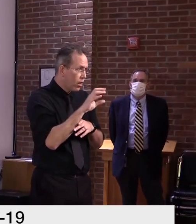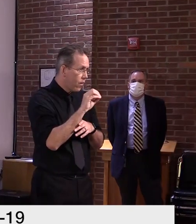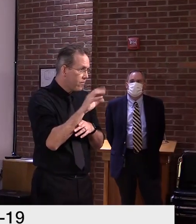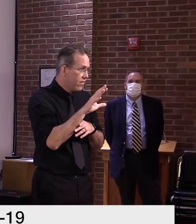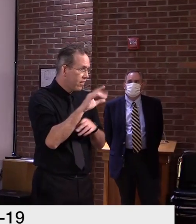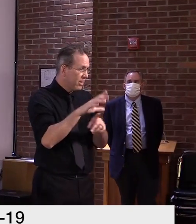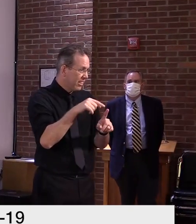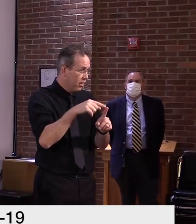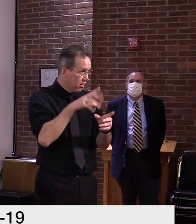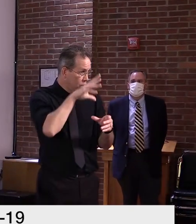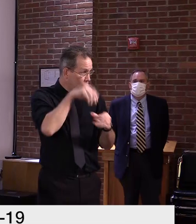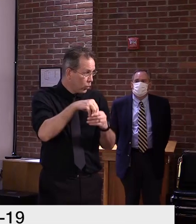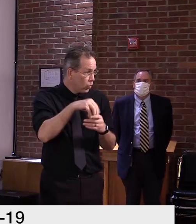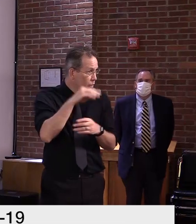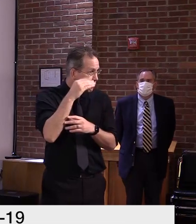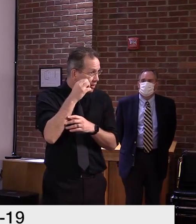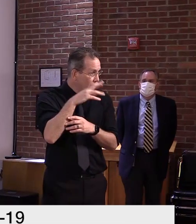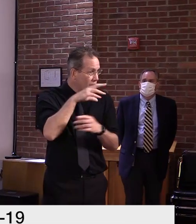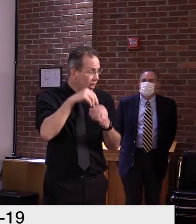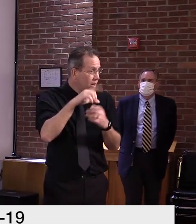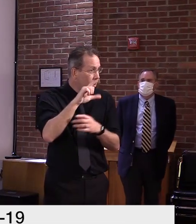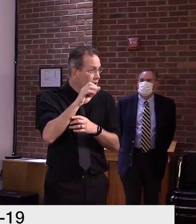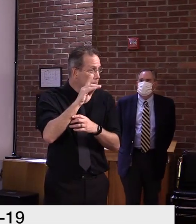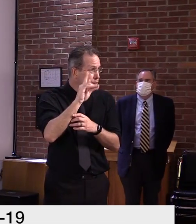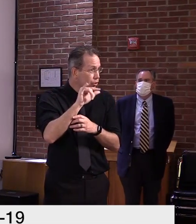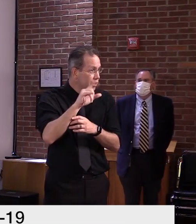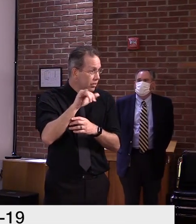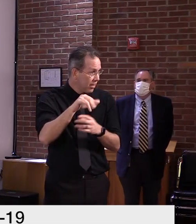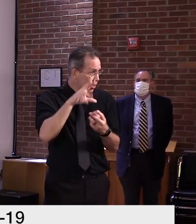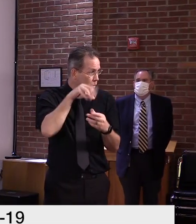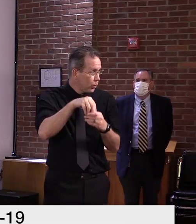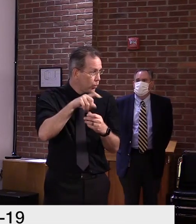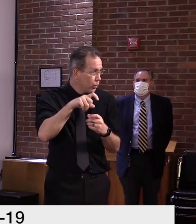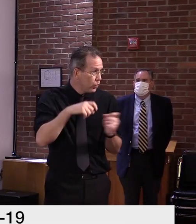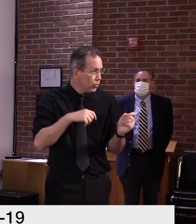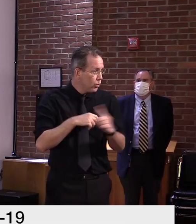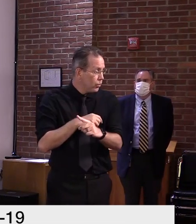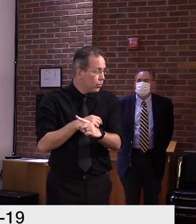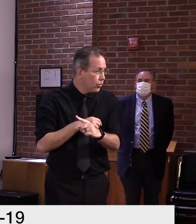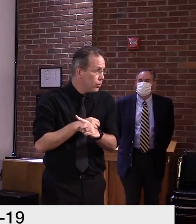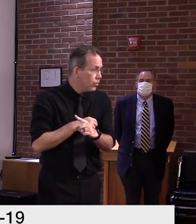Yes, I believe it was 286 in Londonderry and the remainder in Manchester.